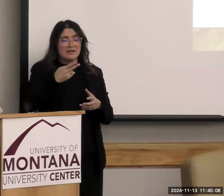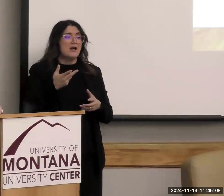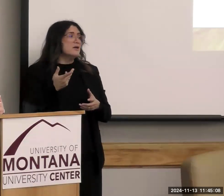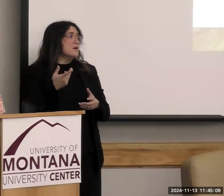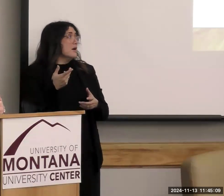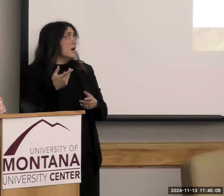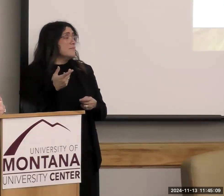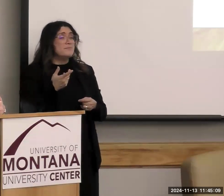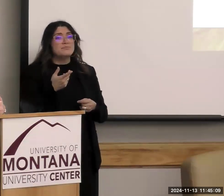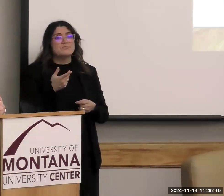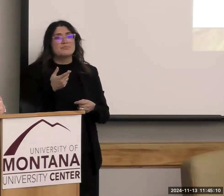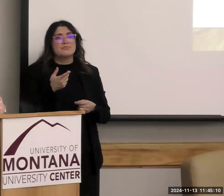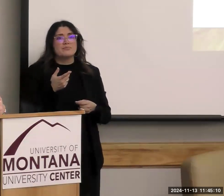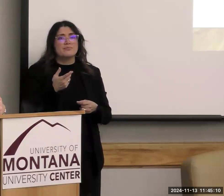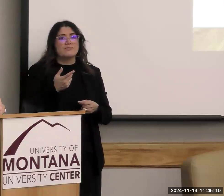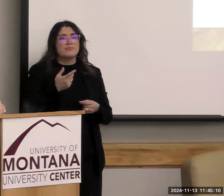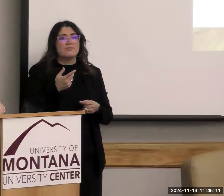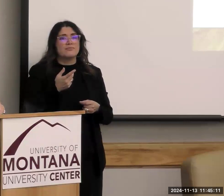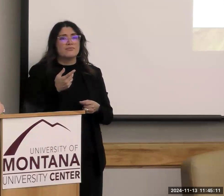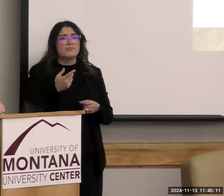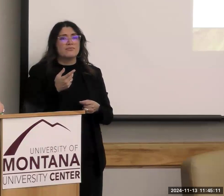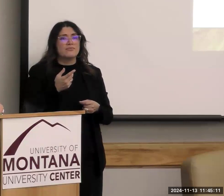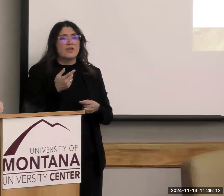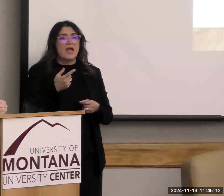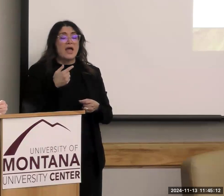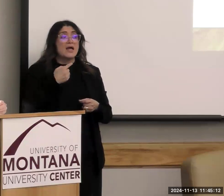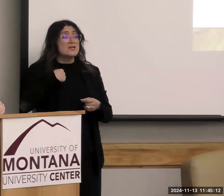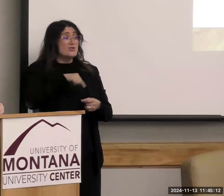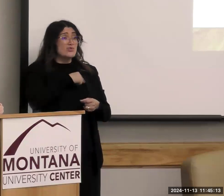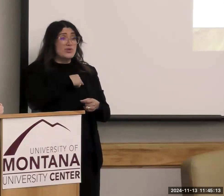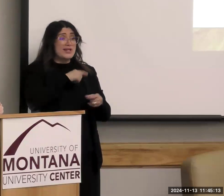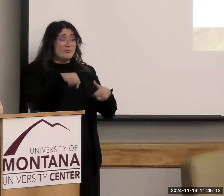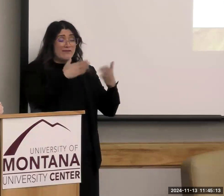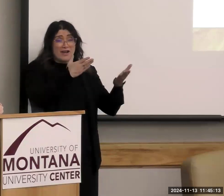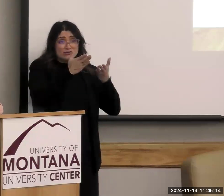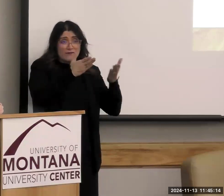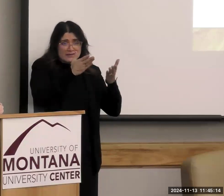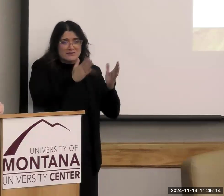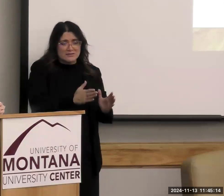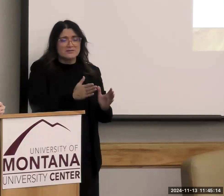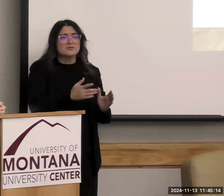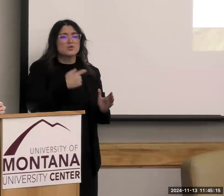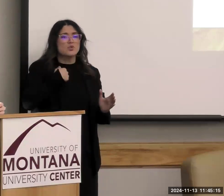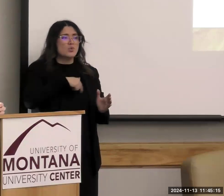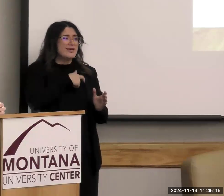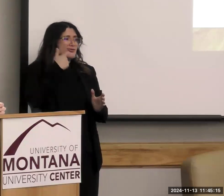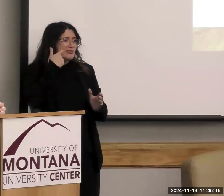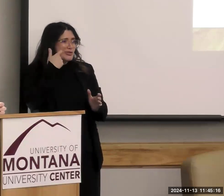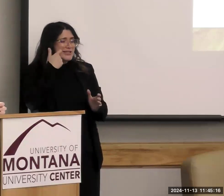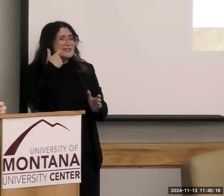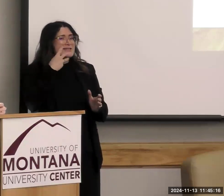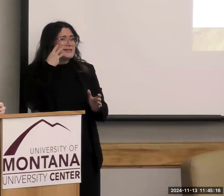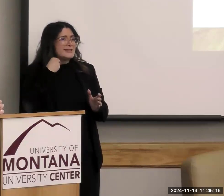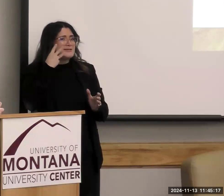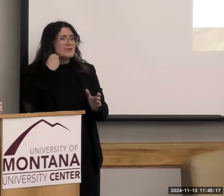as service providers, we recently have experienced a loss of the commodity services for